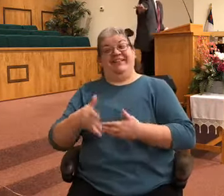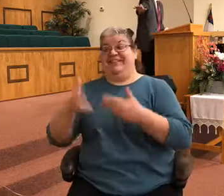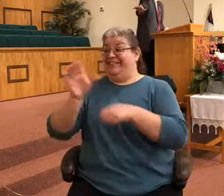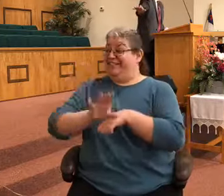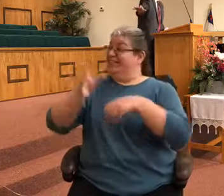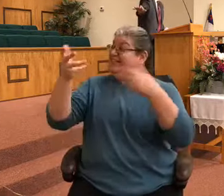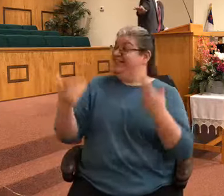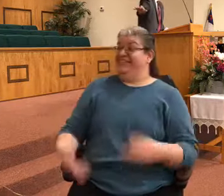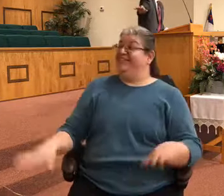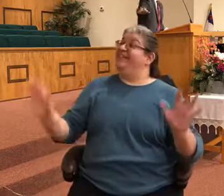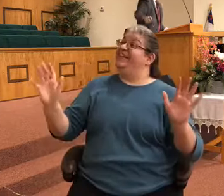Jesus was off their mind